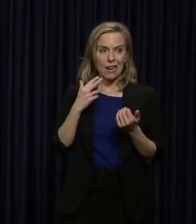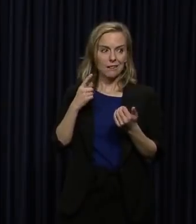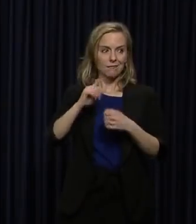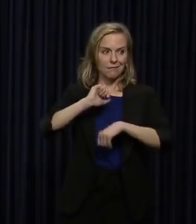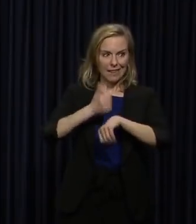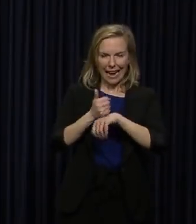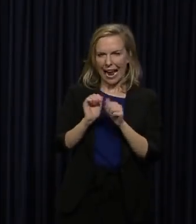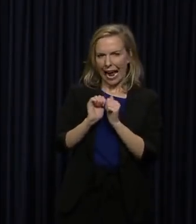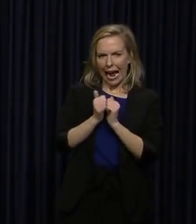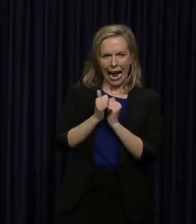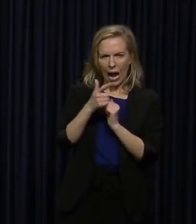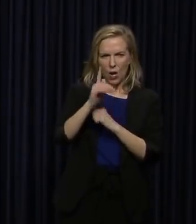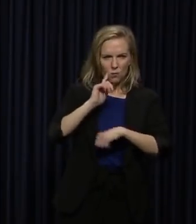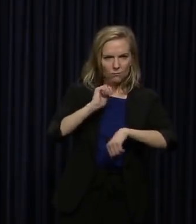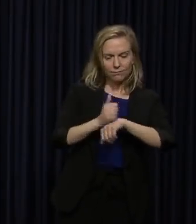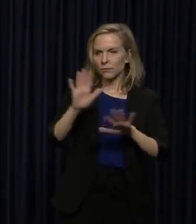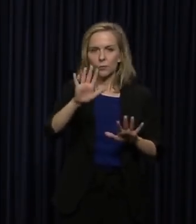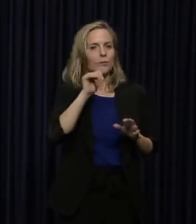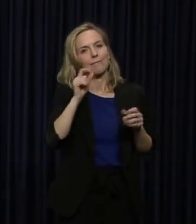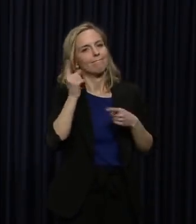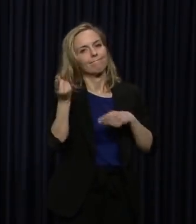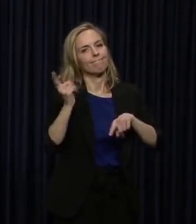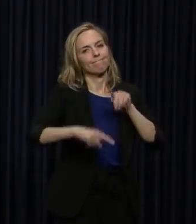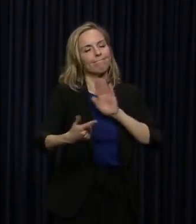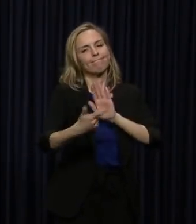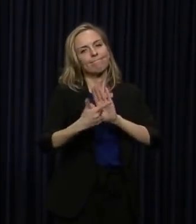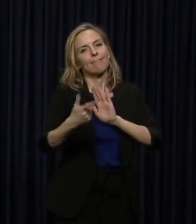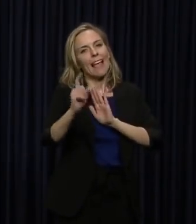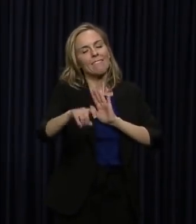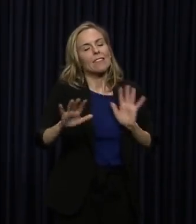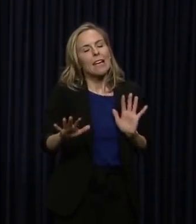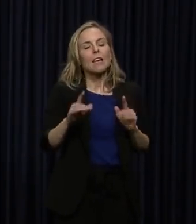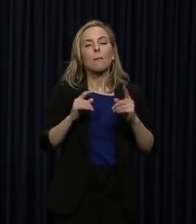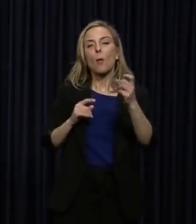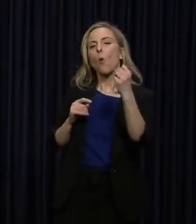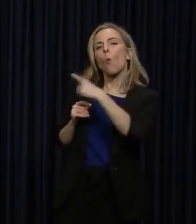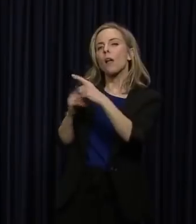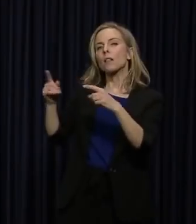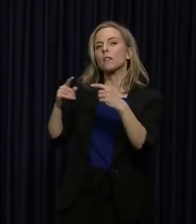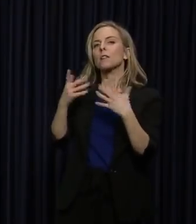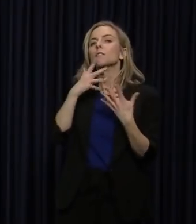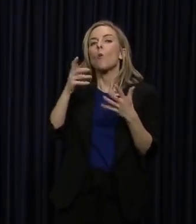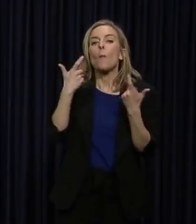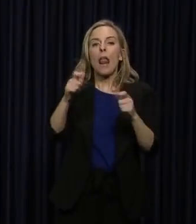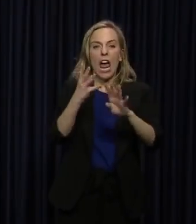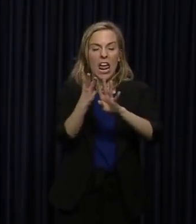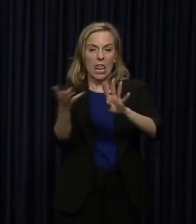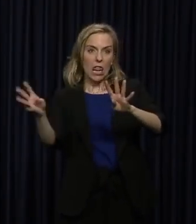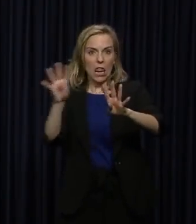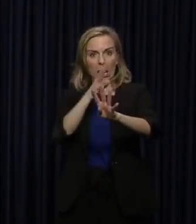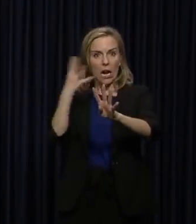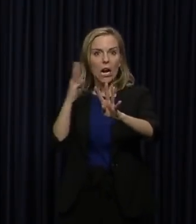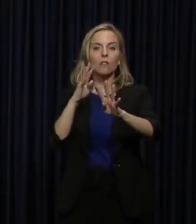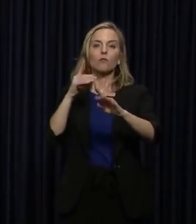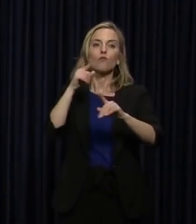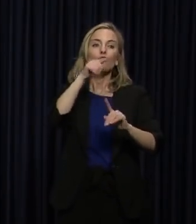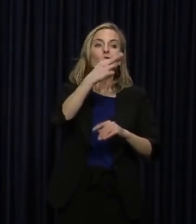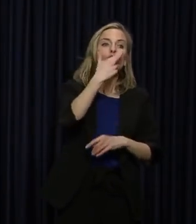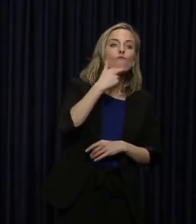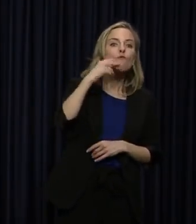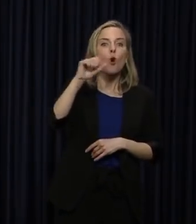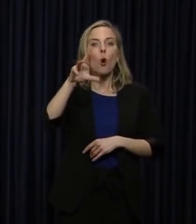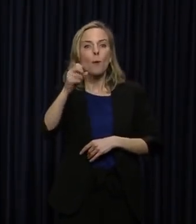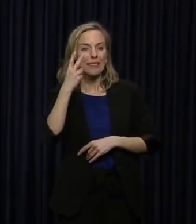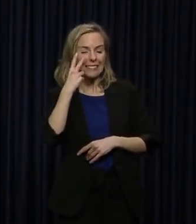And we can't allow that. So we have to. The question was, what about large lines or crowds outside of